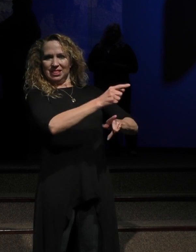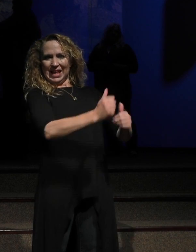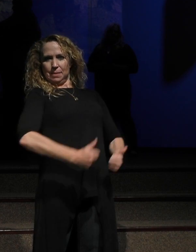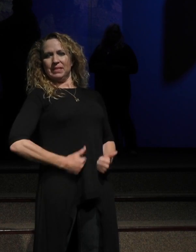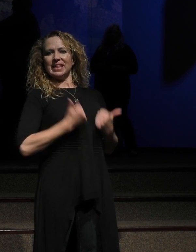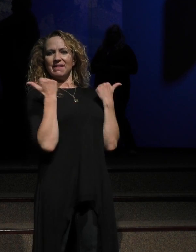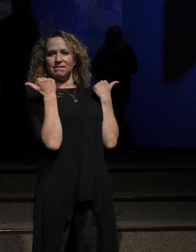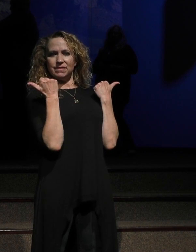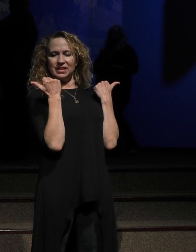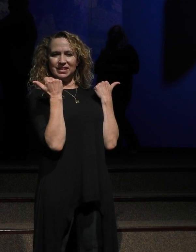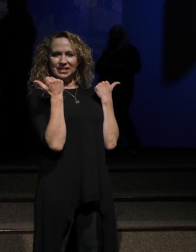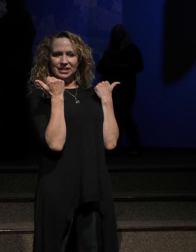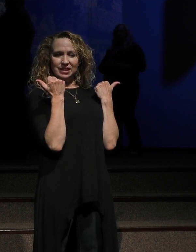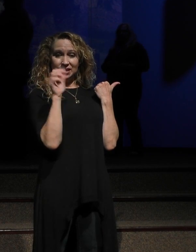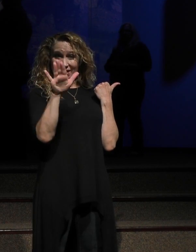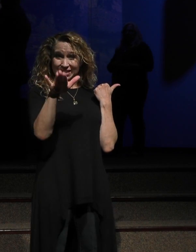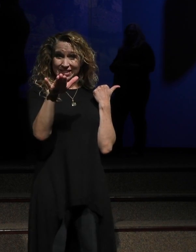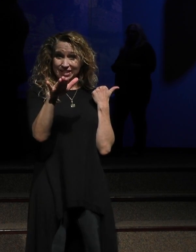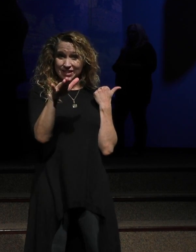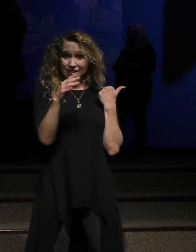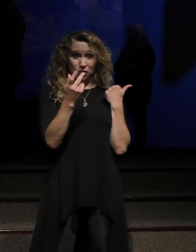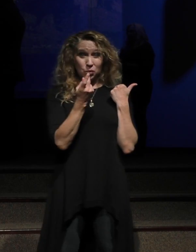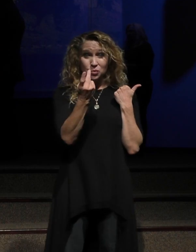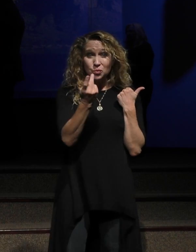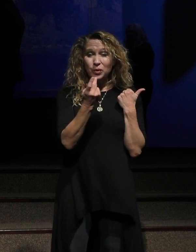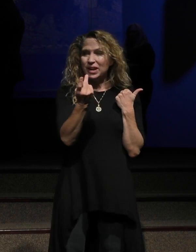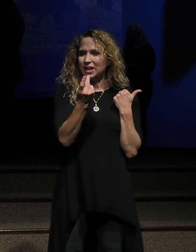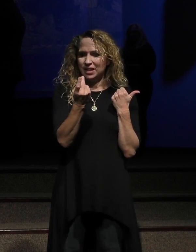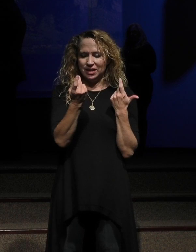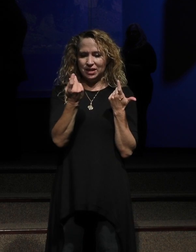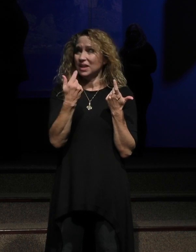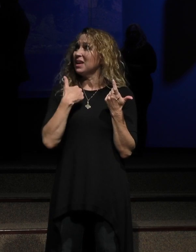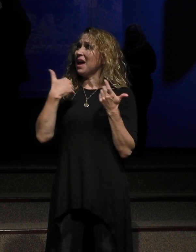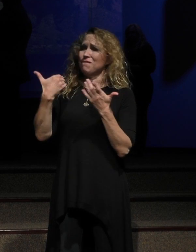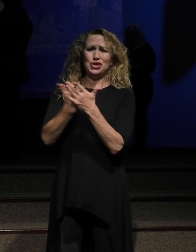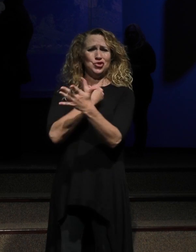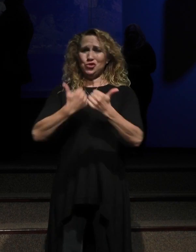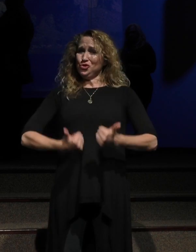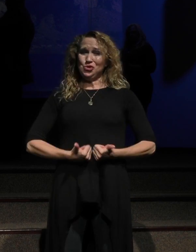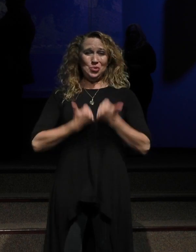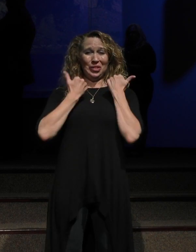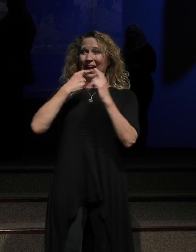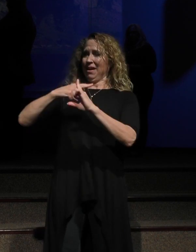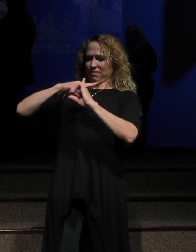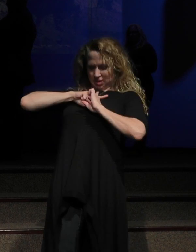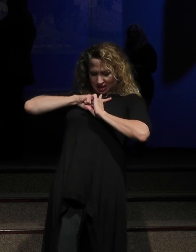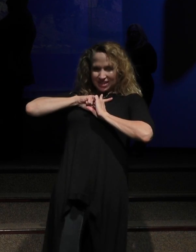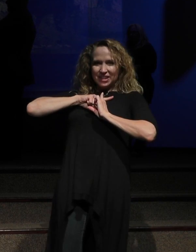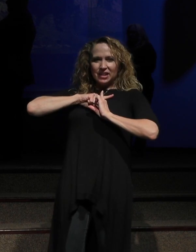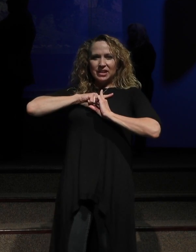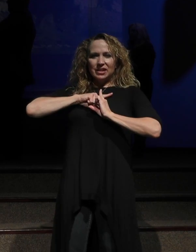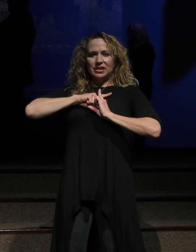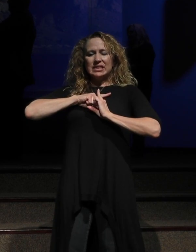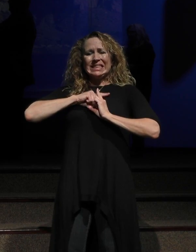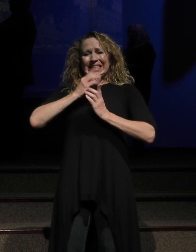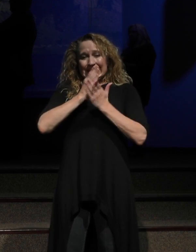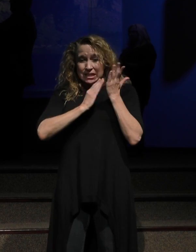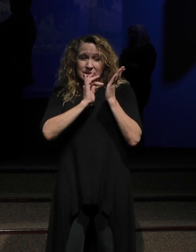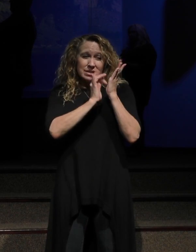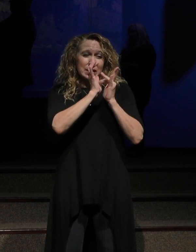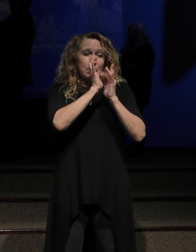want to say this as I close today, you and I, we have been given a new life. Come on. This is great. Yet some Christians,